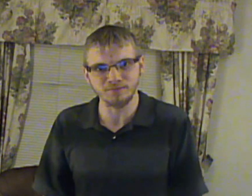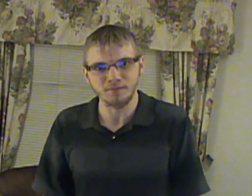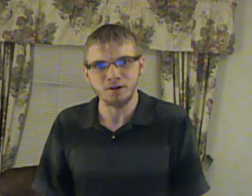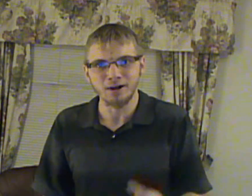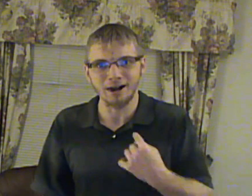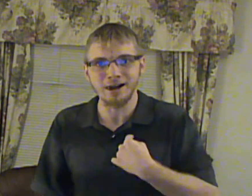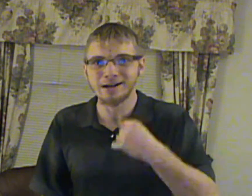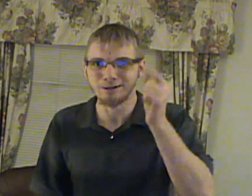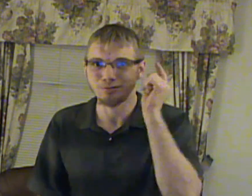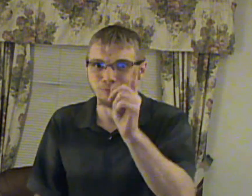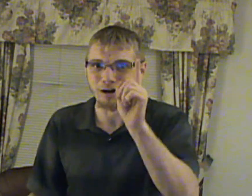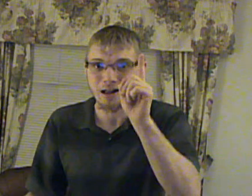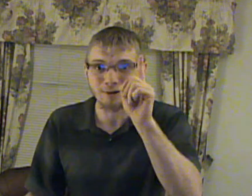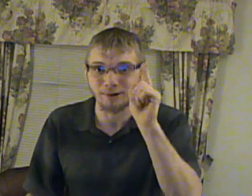I use my camera.